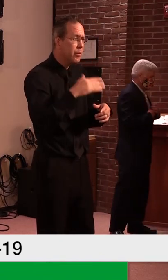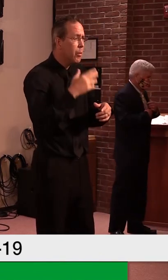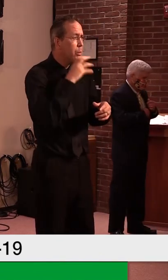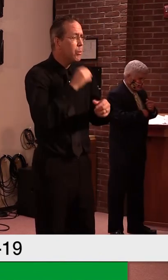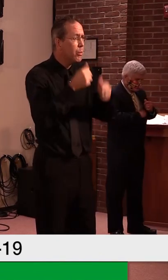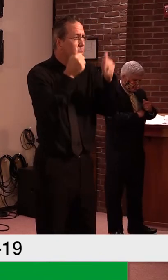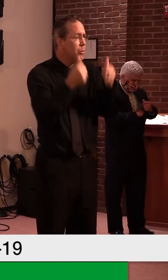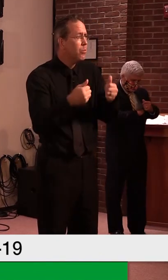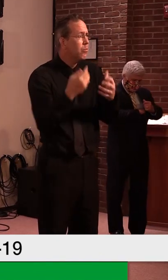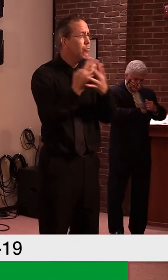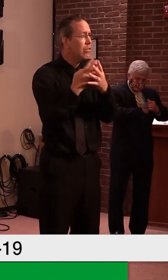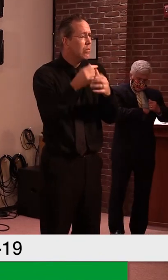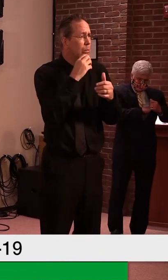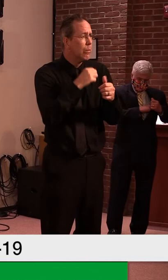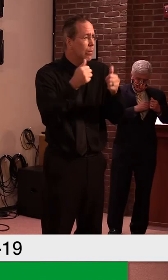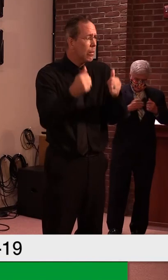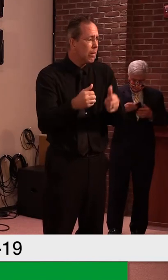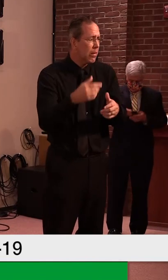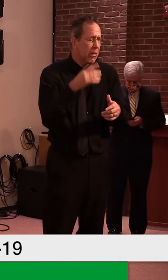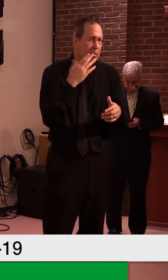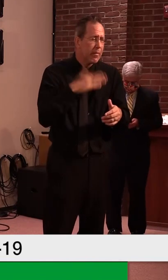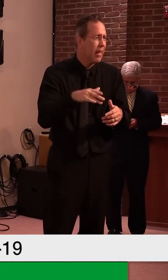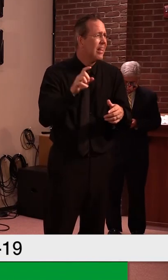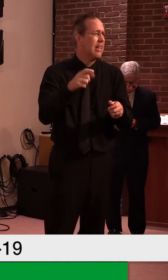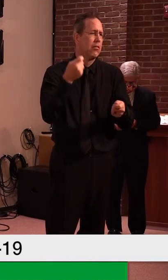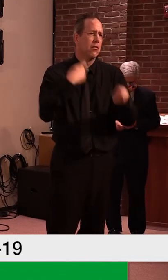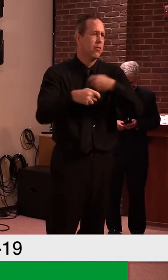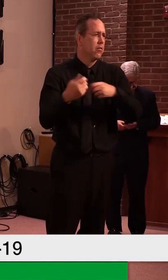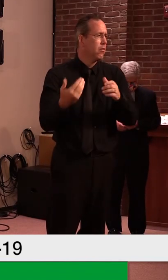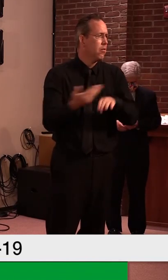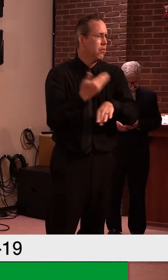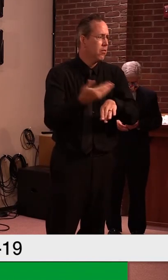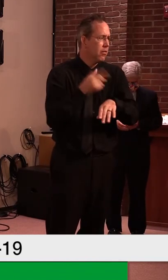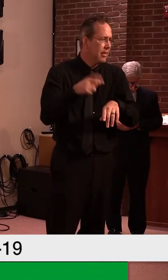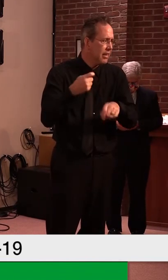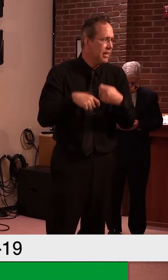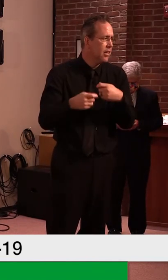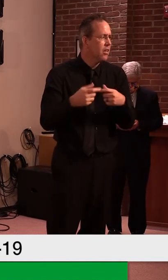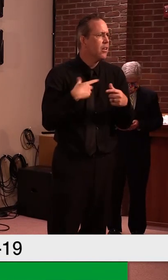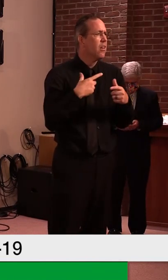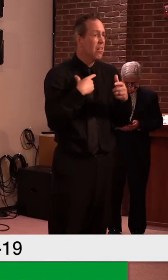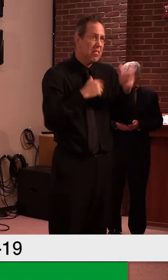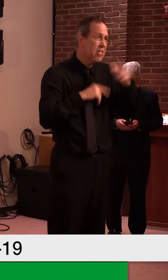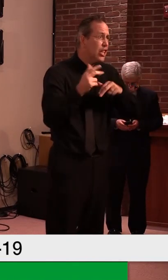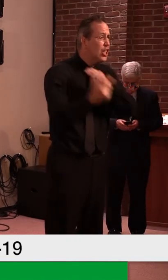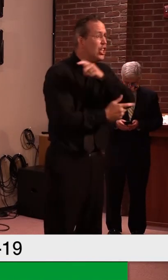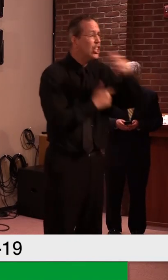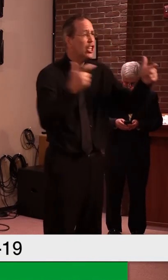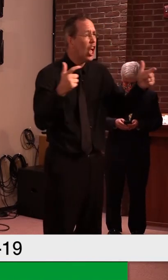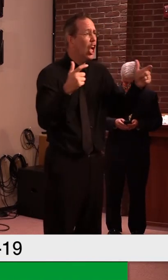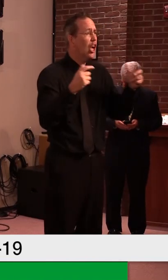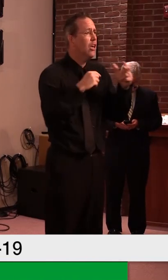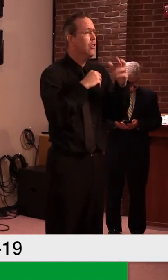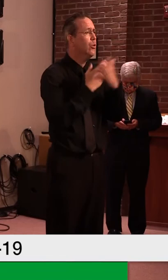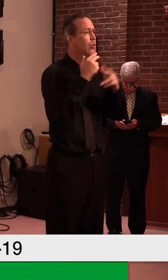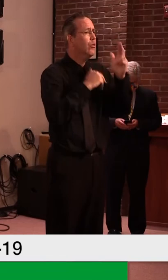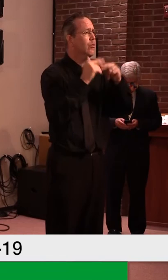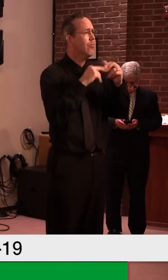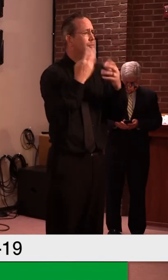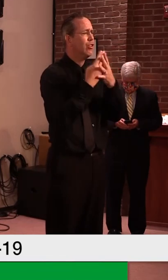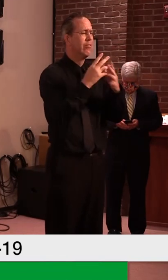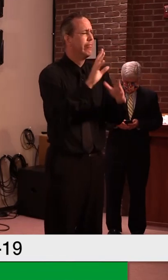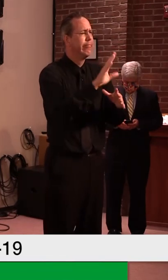regardless of the size, uh, and again, we can be flexible on the size, uh, to have a more modern updated facility,